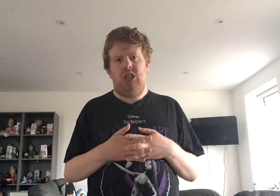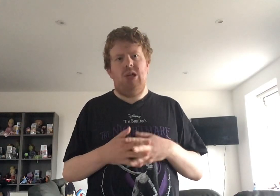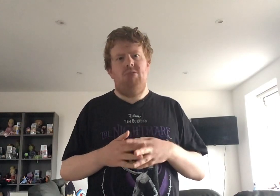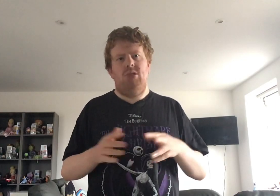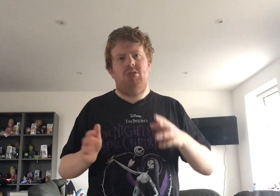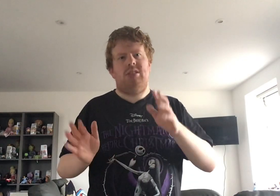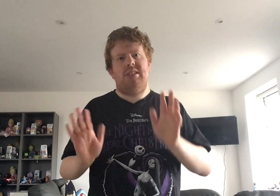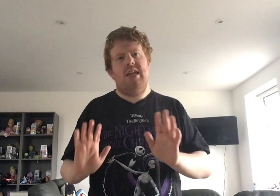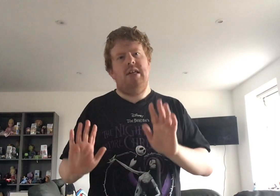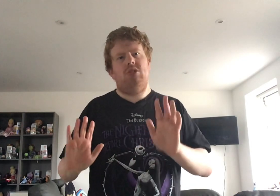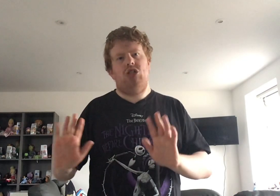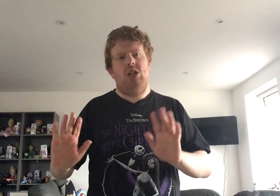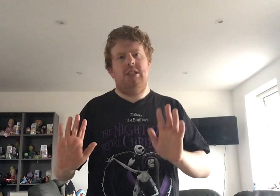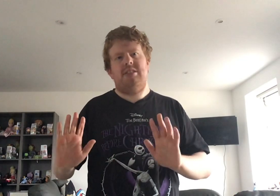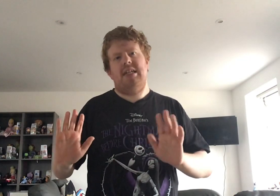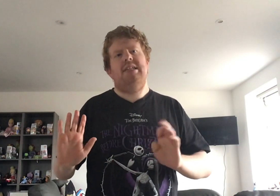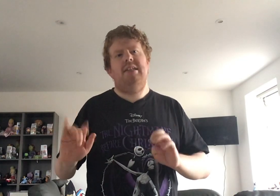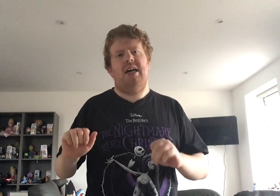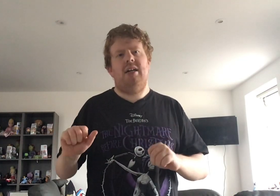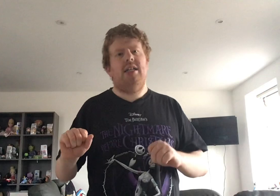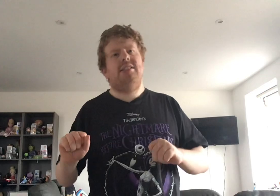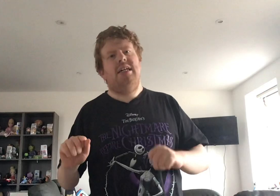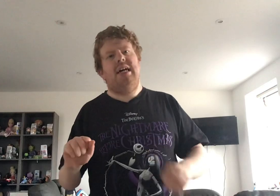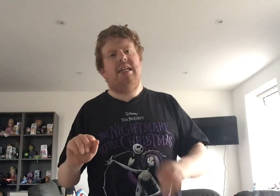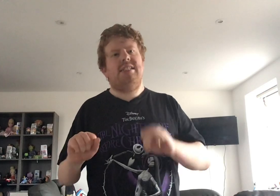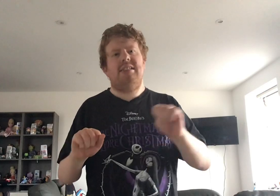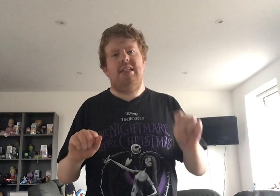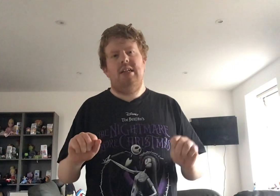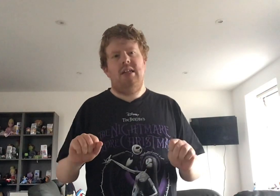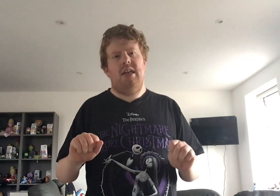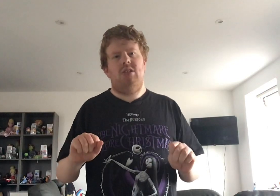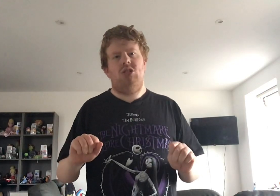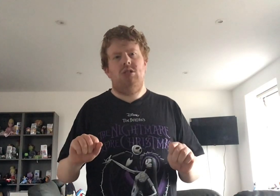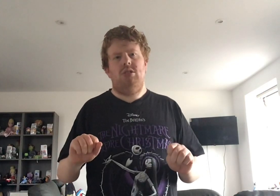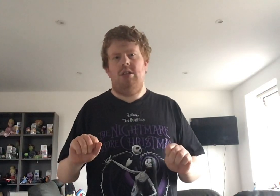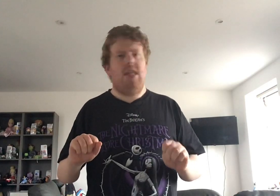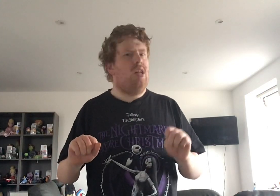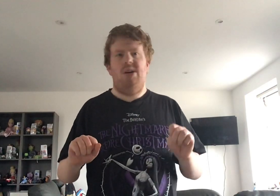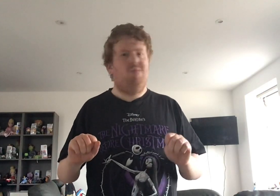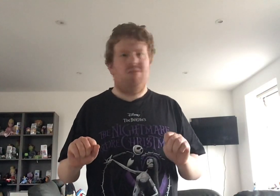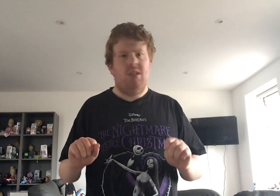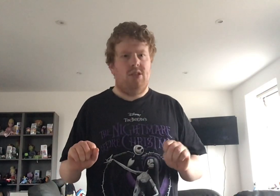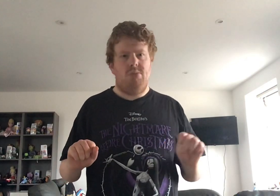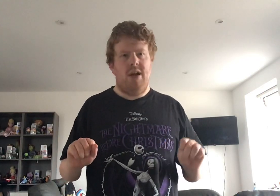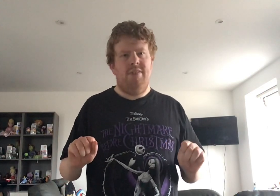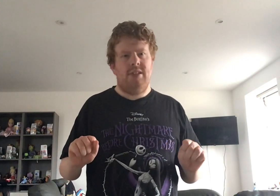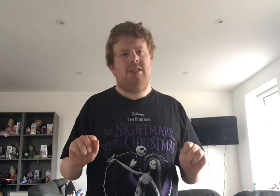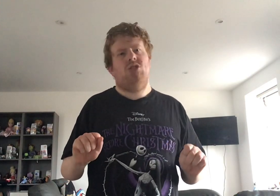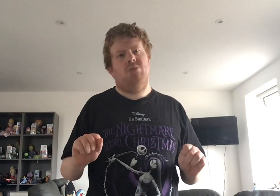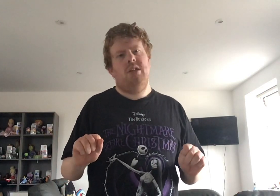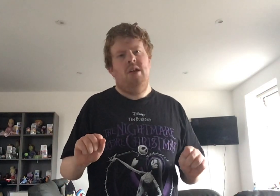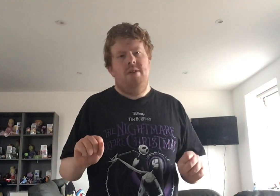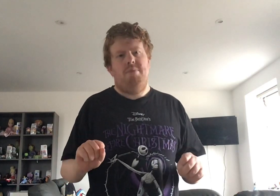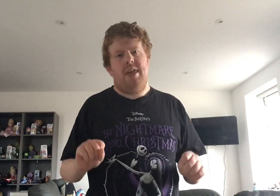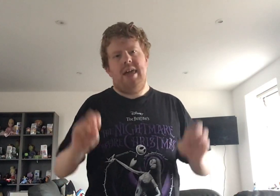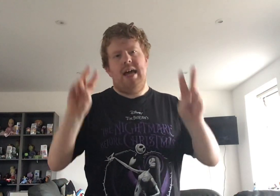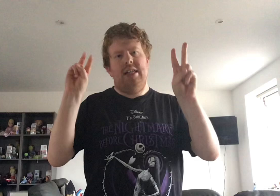she will say that Doodly's thing lies, and as I said in the, in the, um, the previous installment, be an